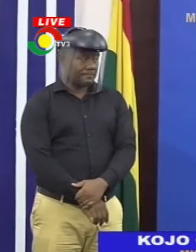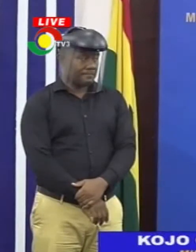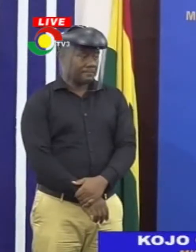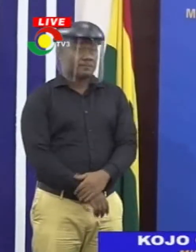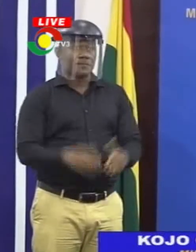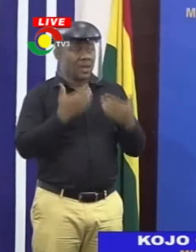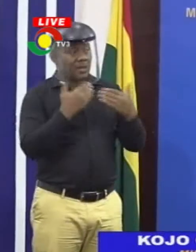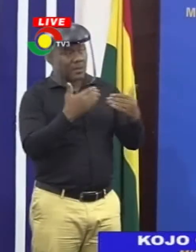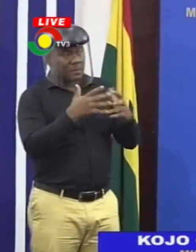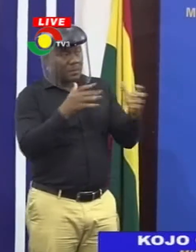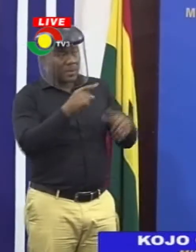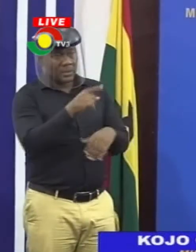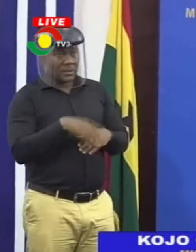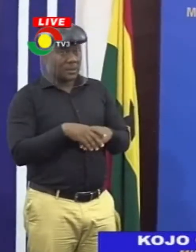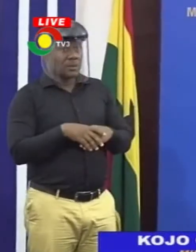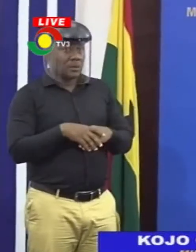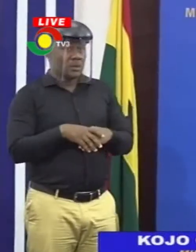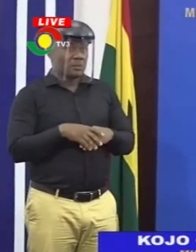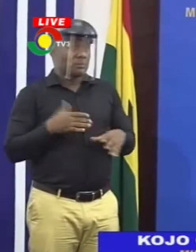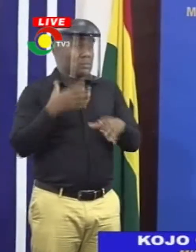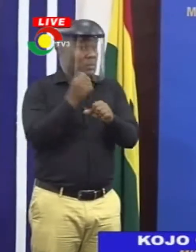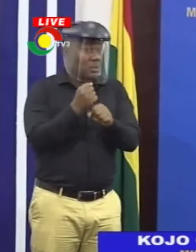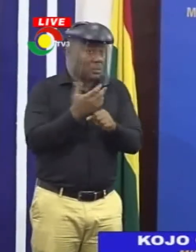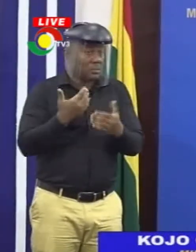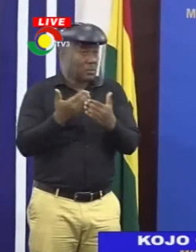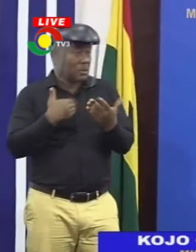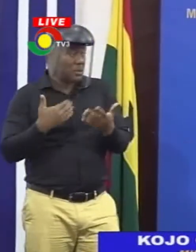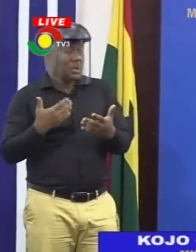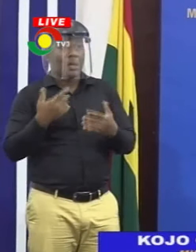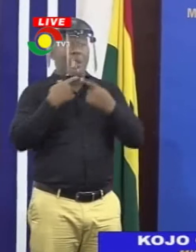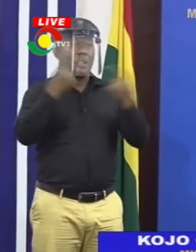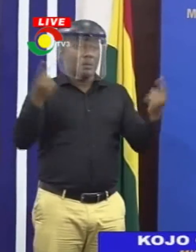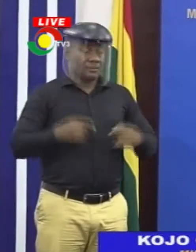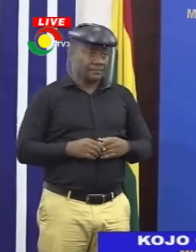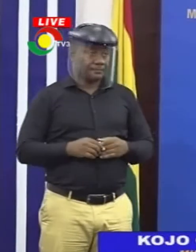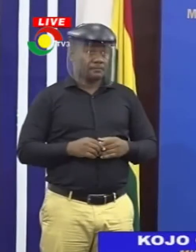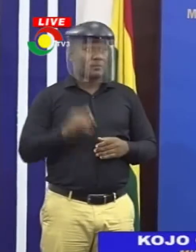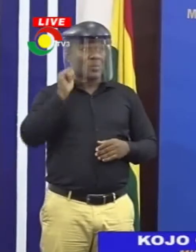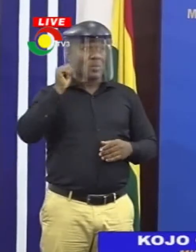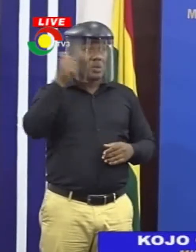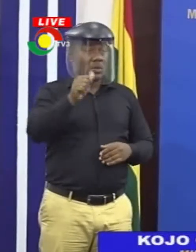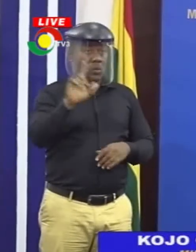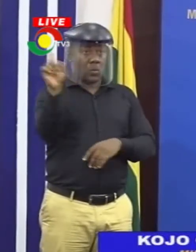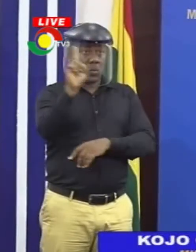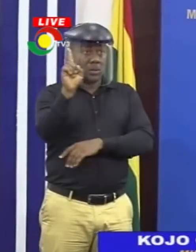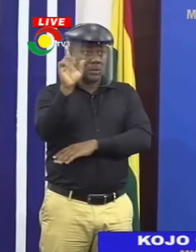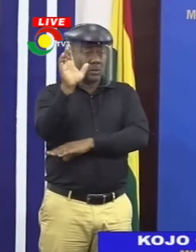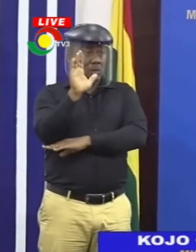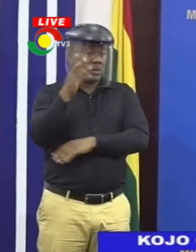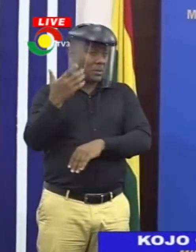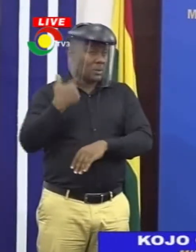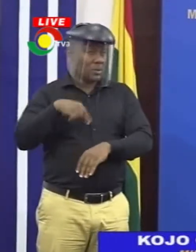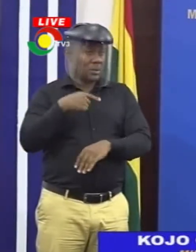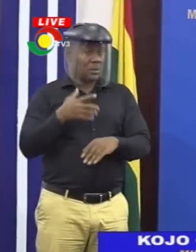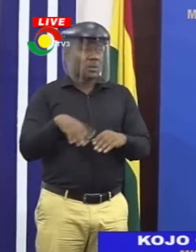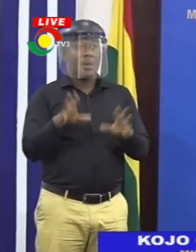Thank you very much, Dr. Abouadji. So, colleagues, as we wrap up, let me just put out a couple of announcements. One, tomorrow at 1 p.m., we are resuming the